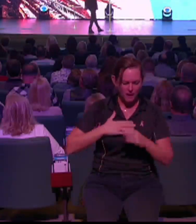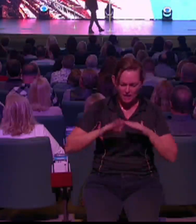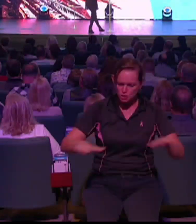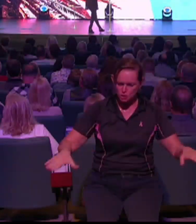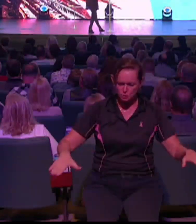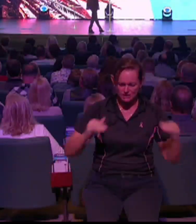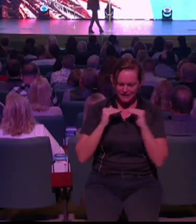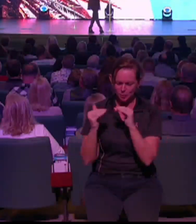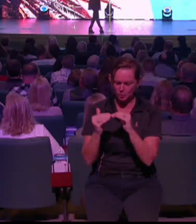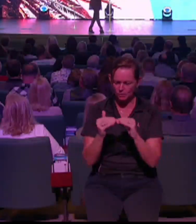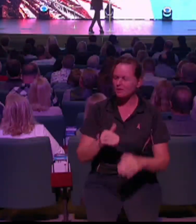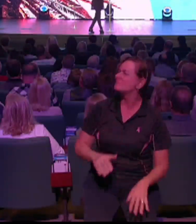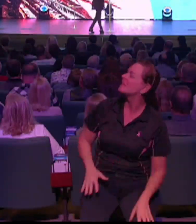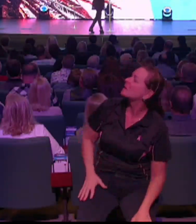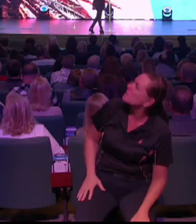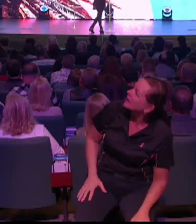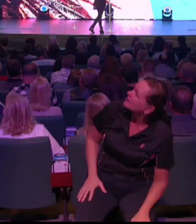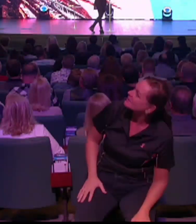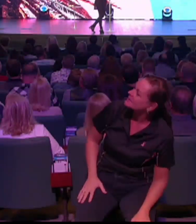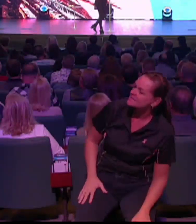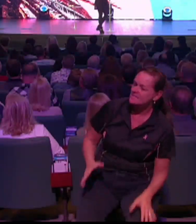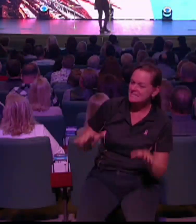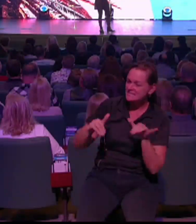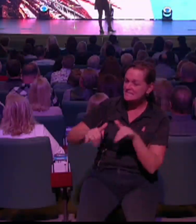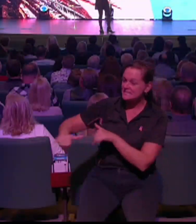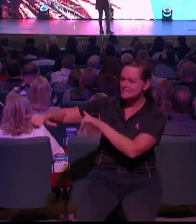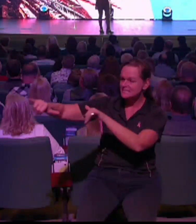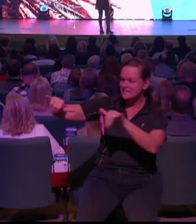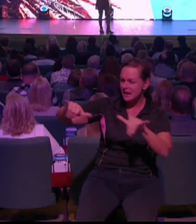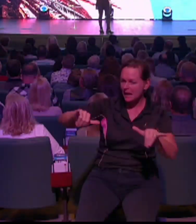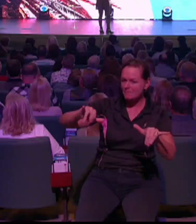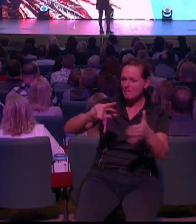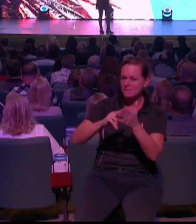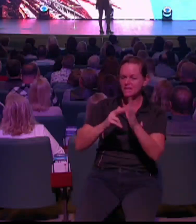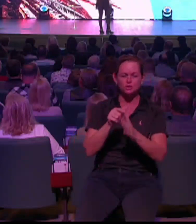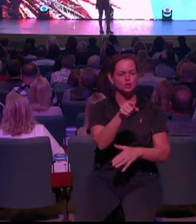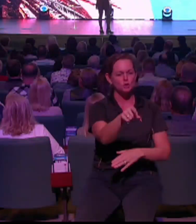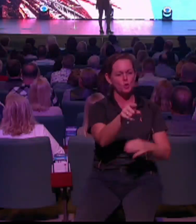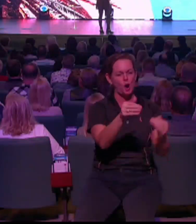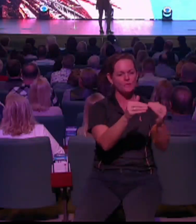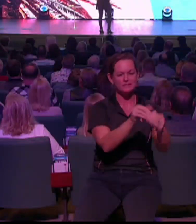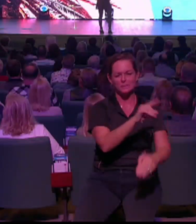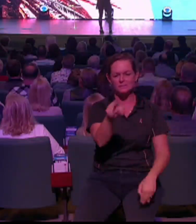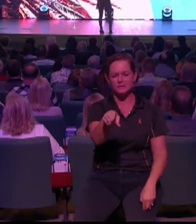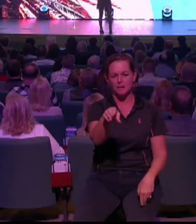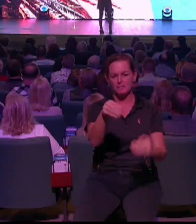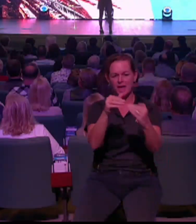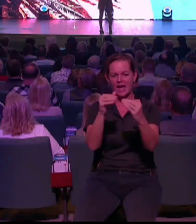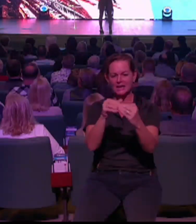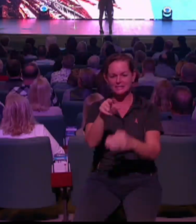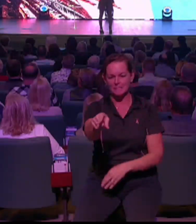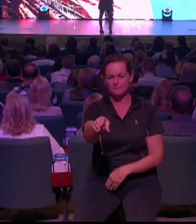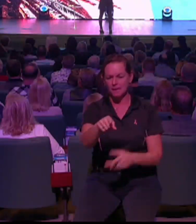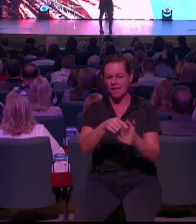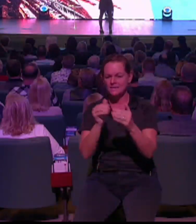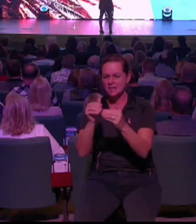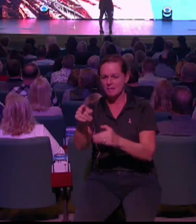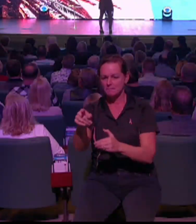implies that you are replaceable. He said, equal implies that my love can be measured.